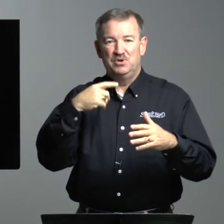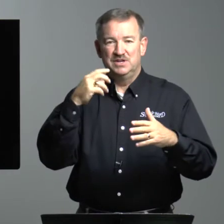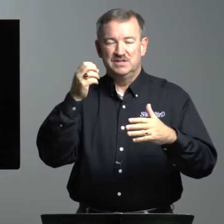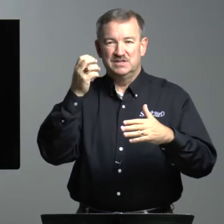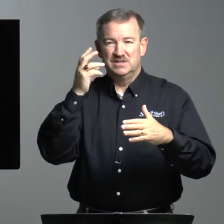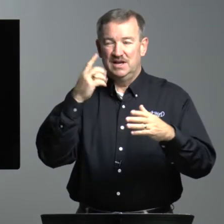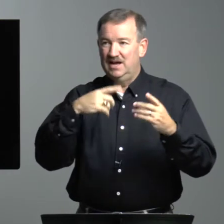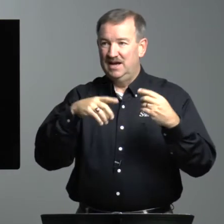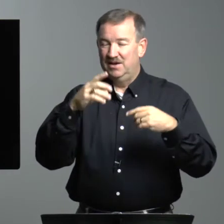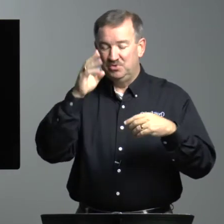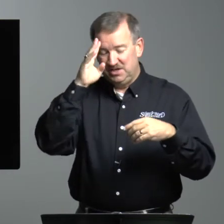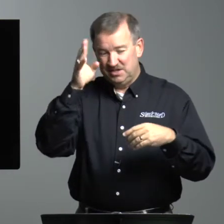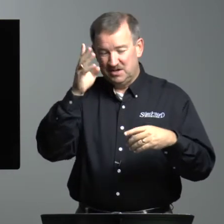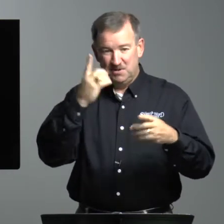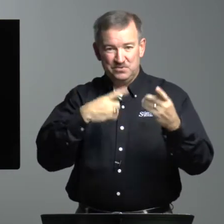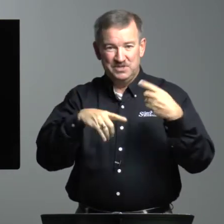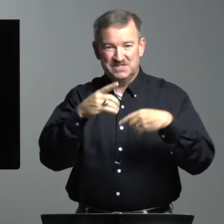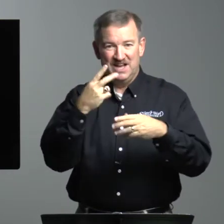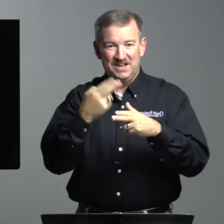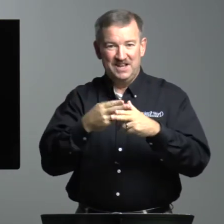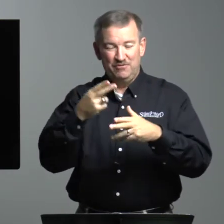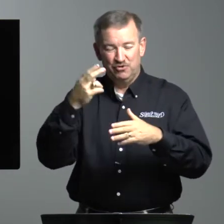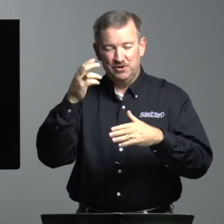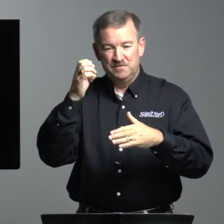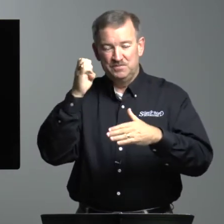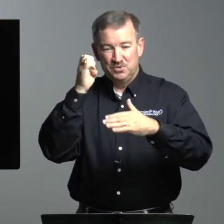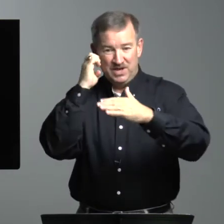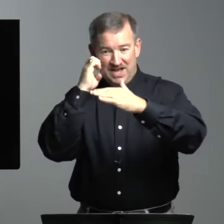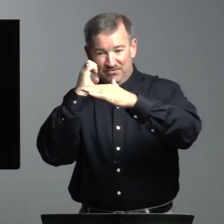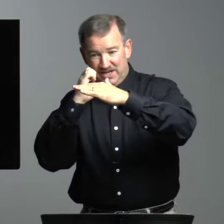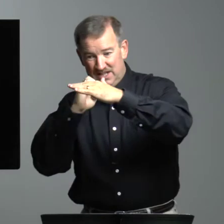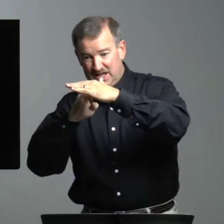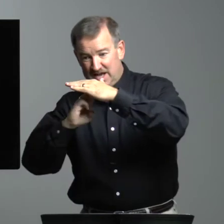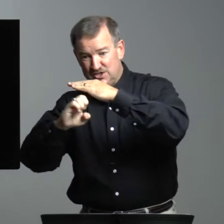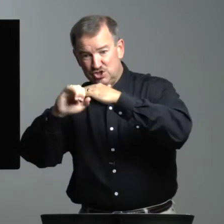want to, we need to come up with a sign name for, we have Elijah.